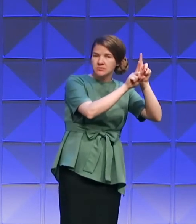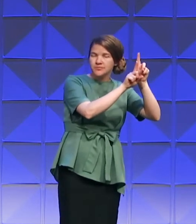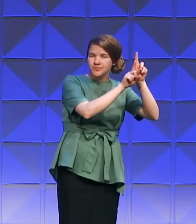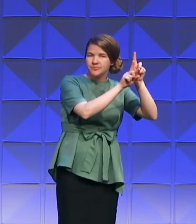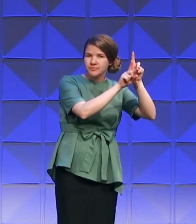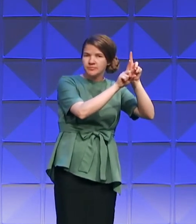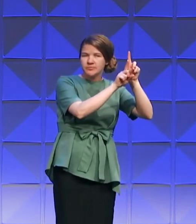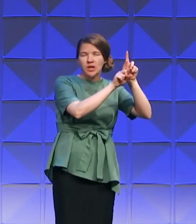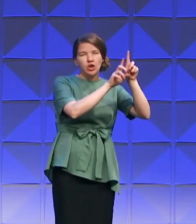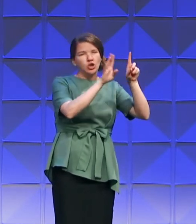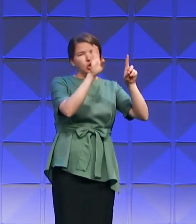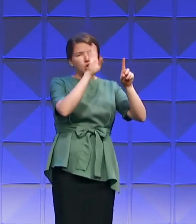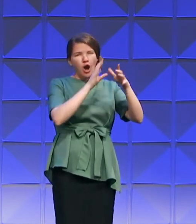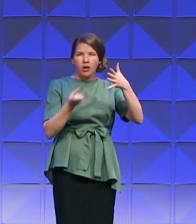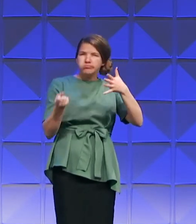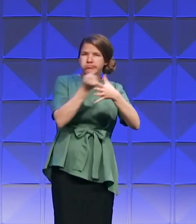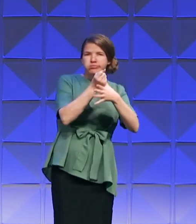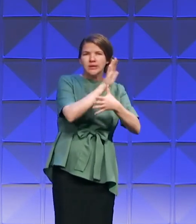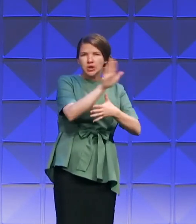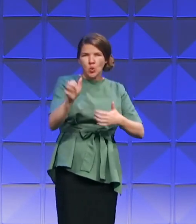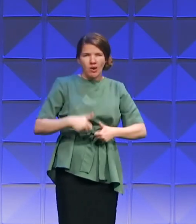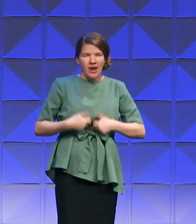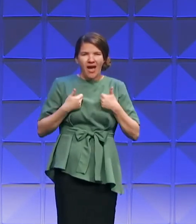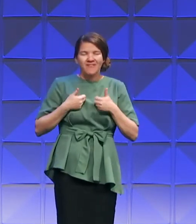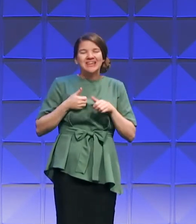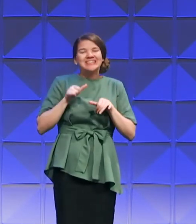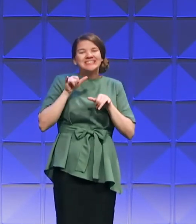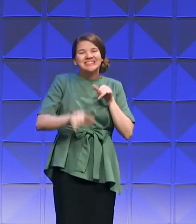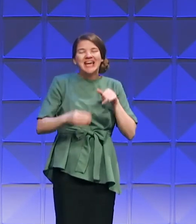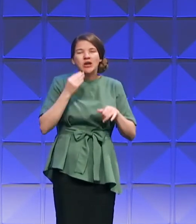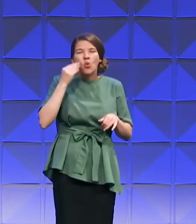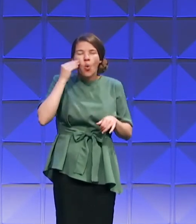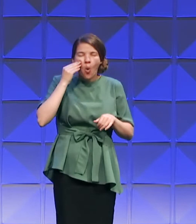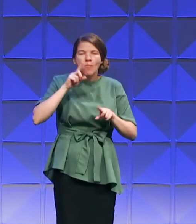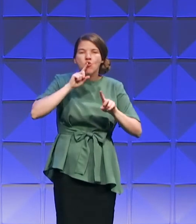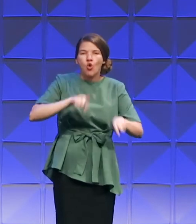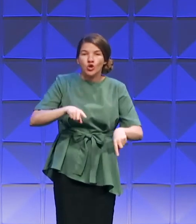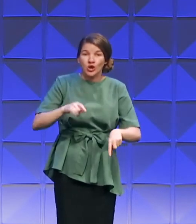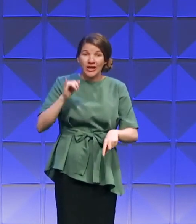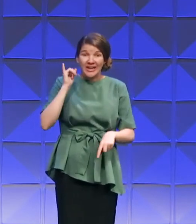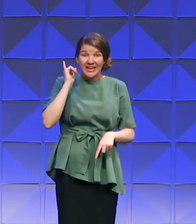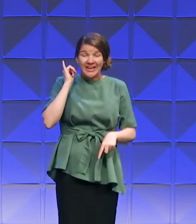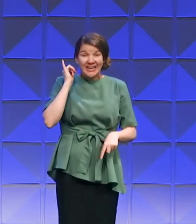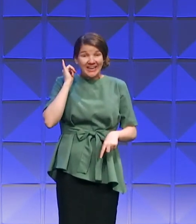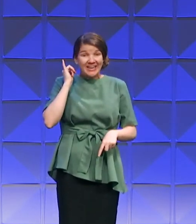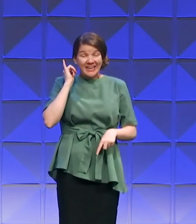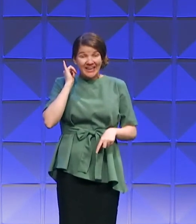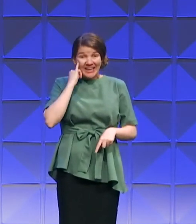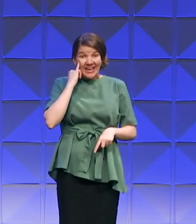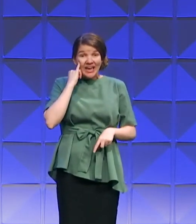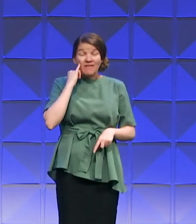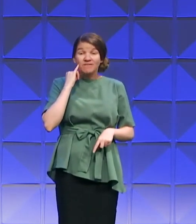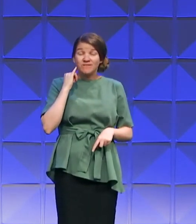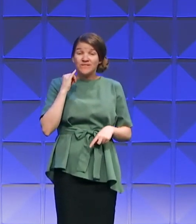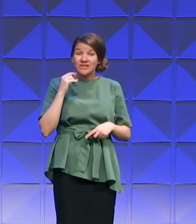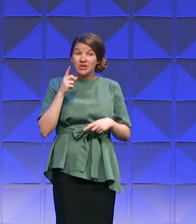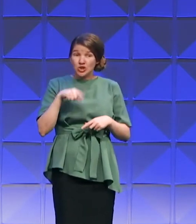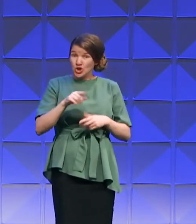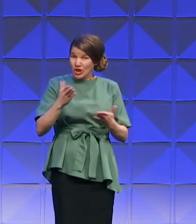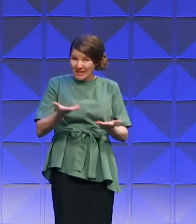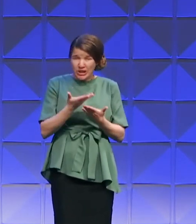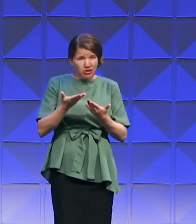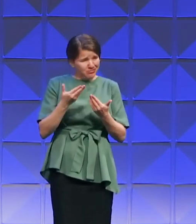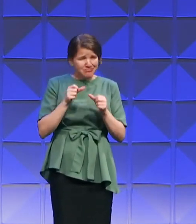everything. It's a stay home order. If you've come home, stay home. If you're here, stay here. Because this is the